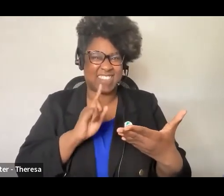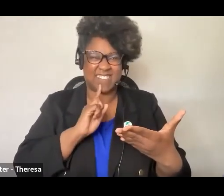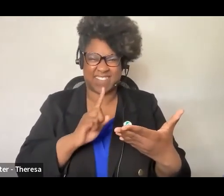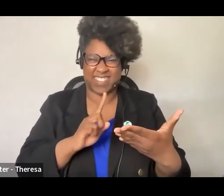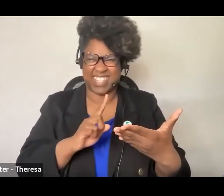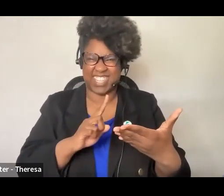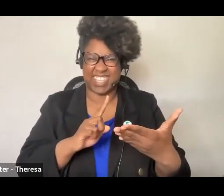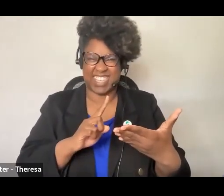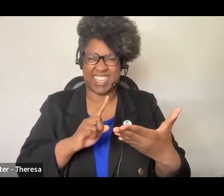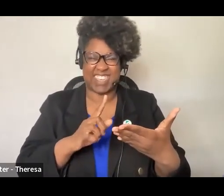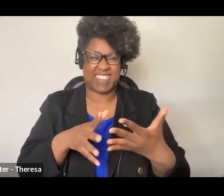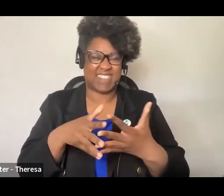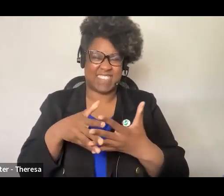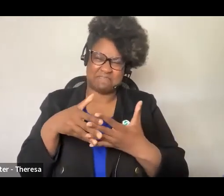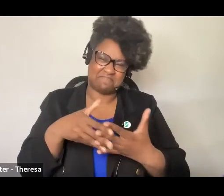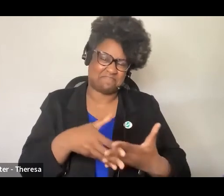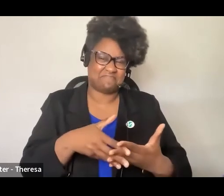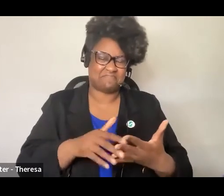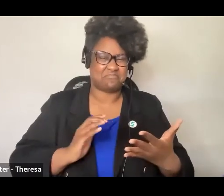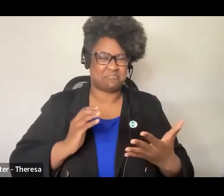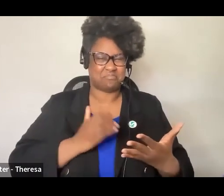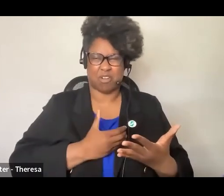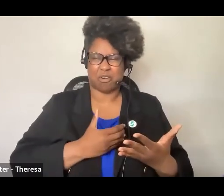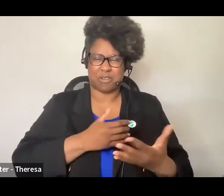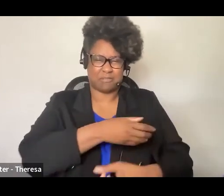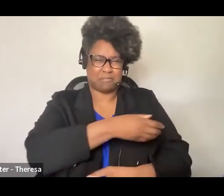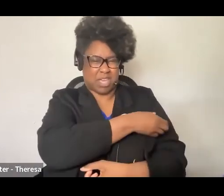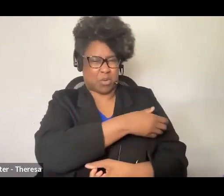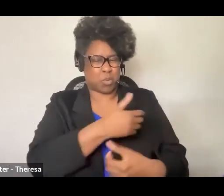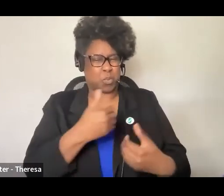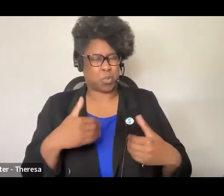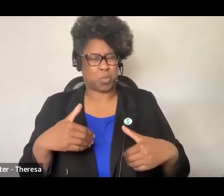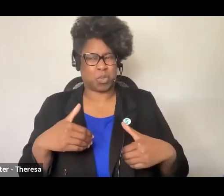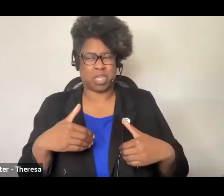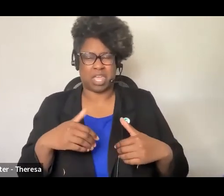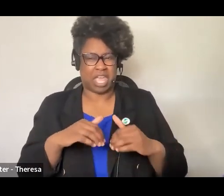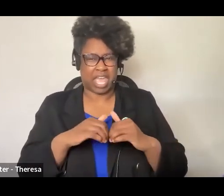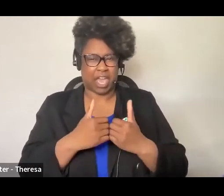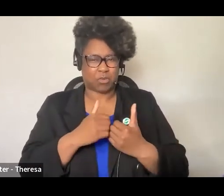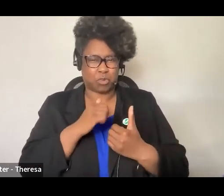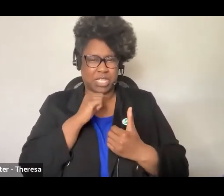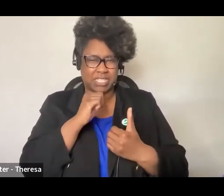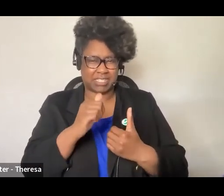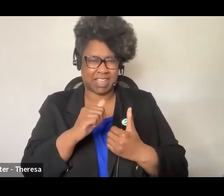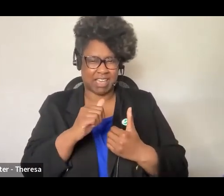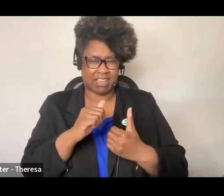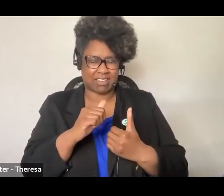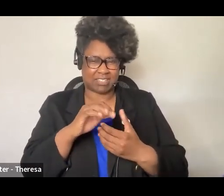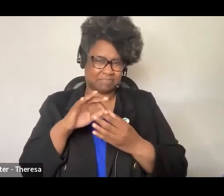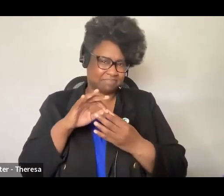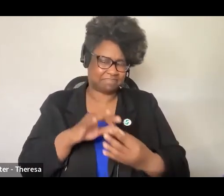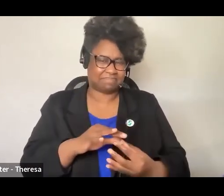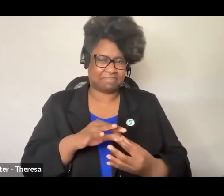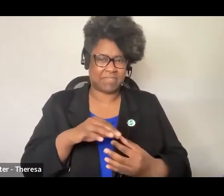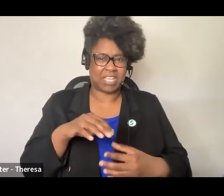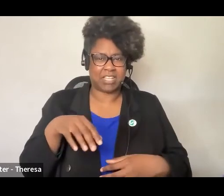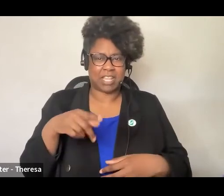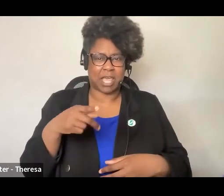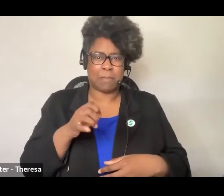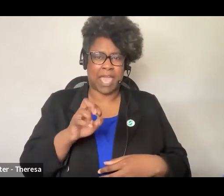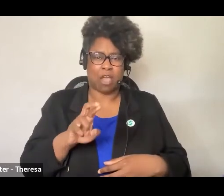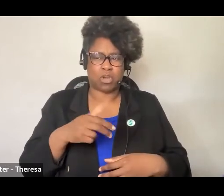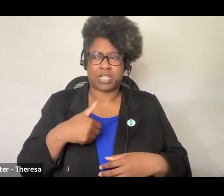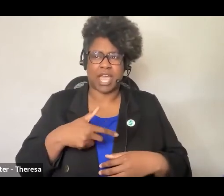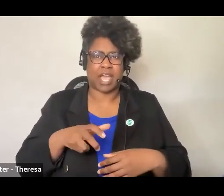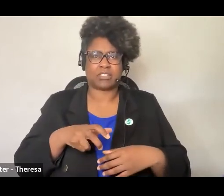a really strong one. So I think it's, I agree with you, it's really important to think about how do we not seed power? How do we actually lean into our power collectively